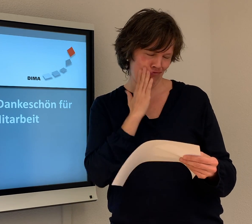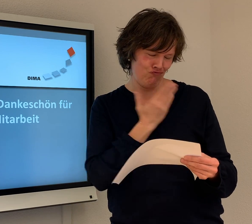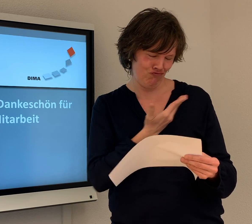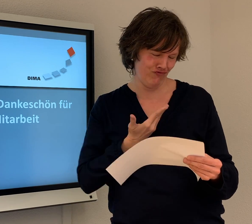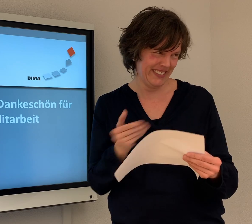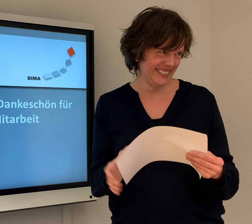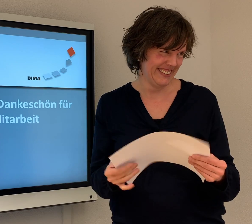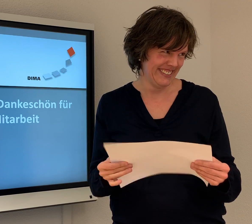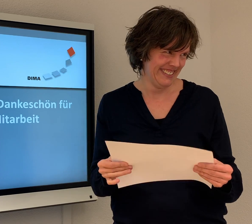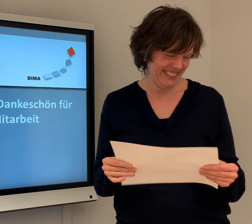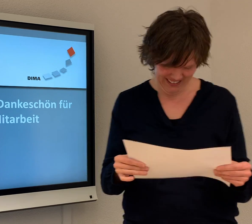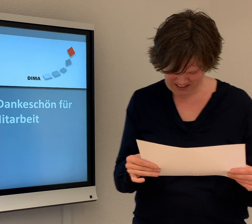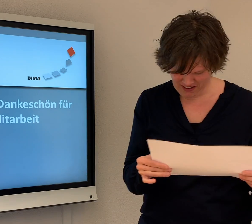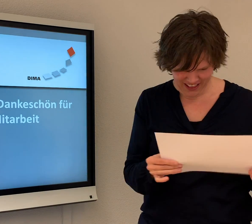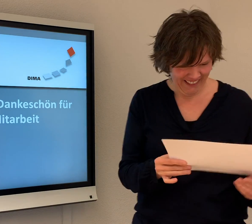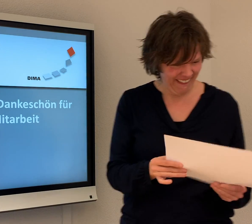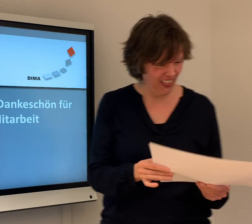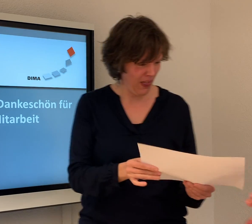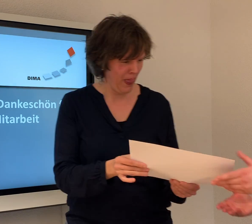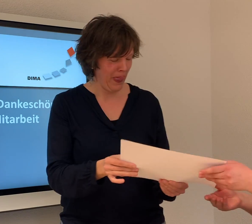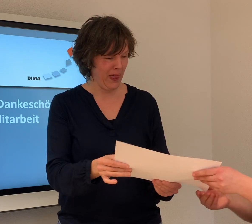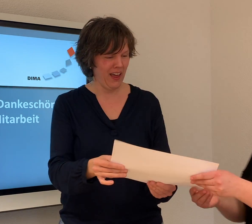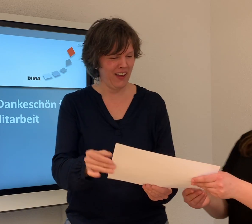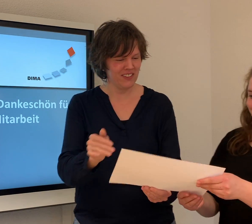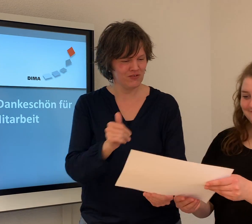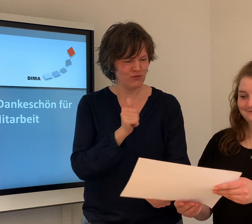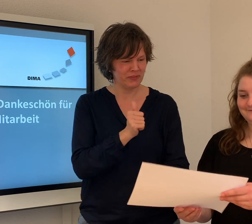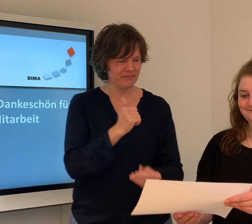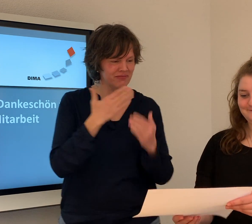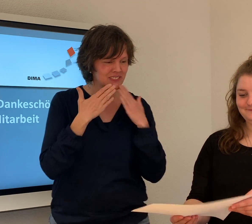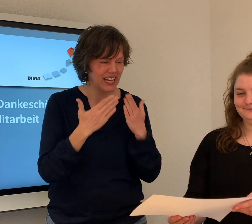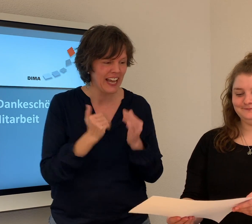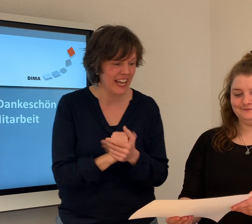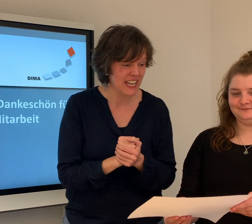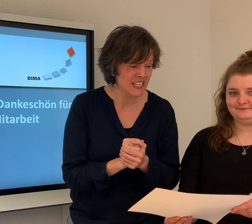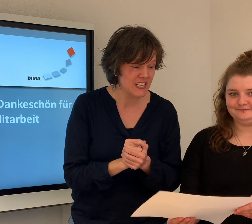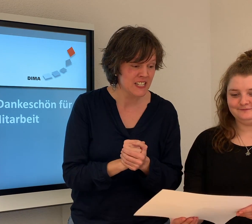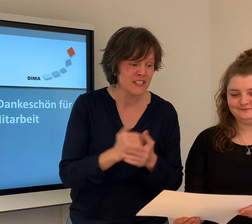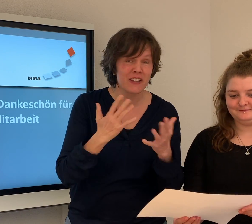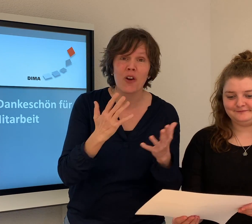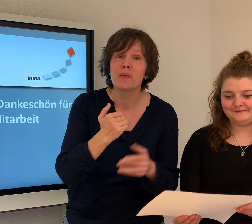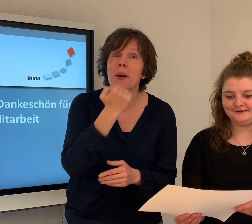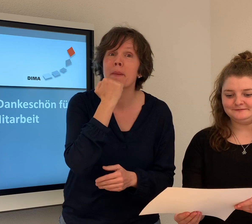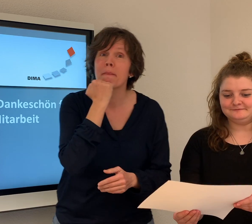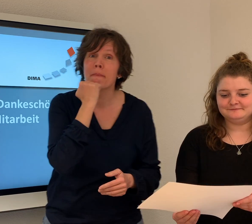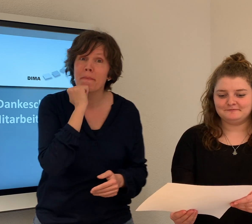I not do it. I'm going to go.